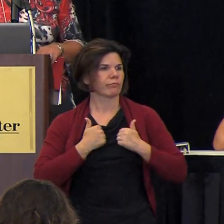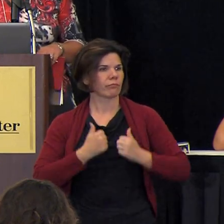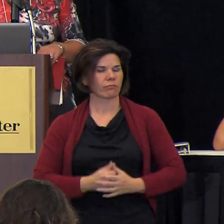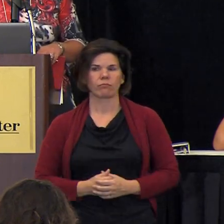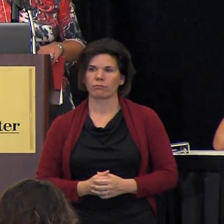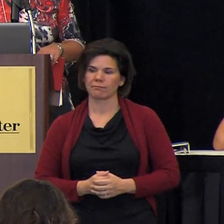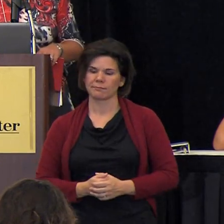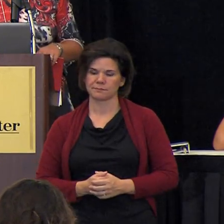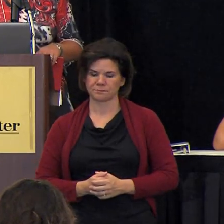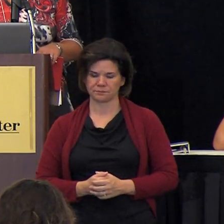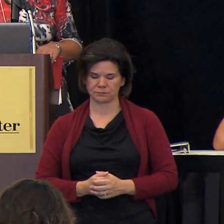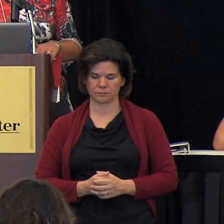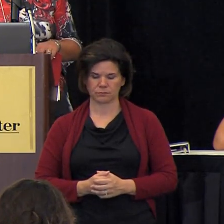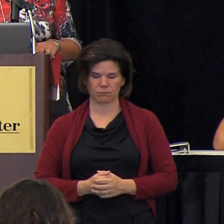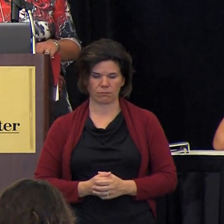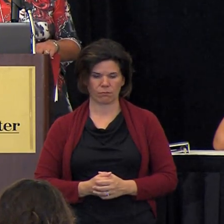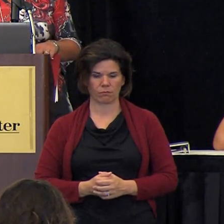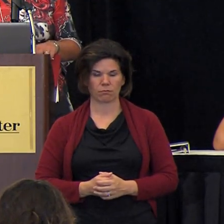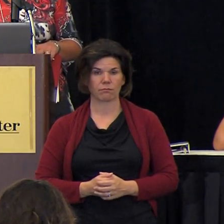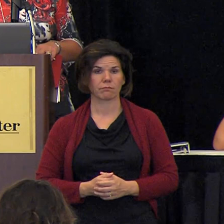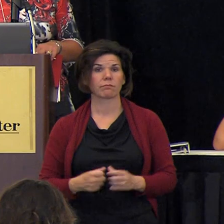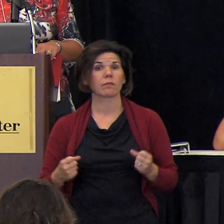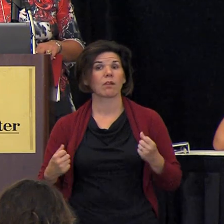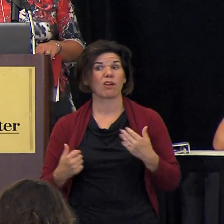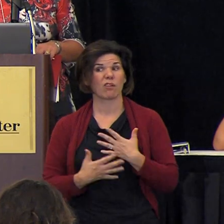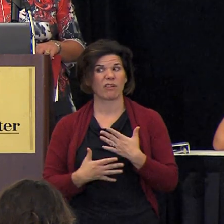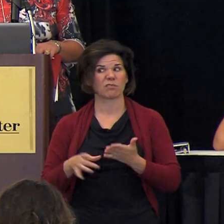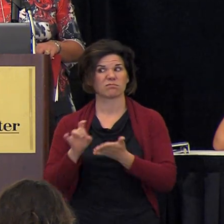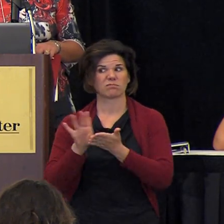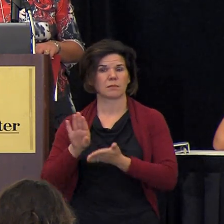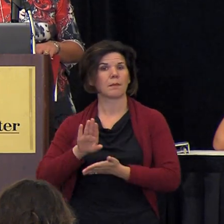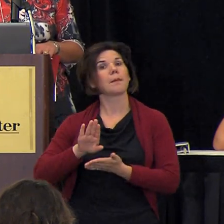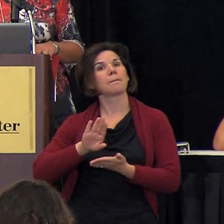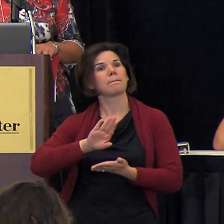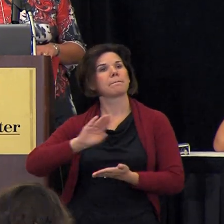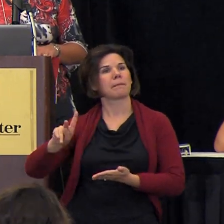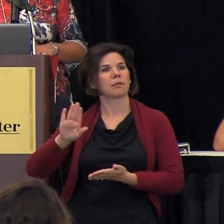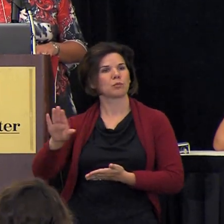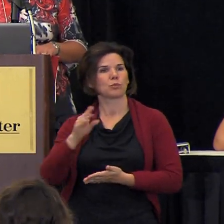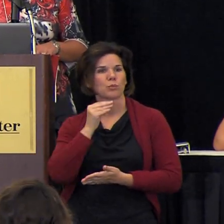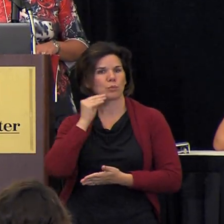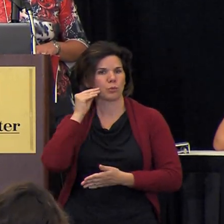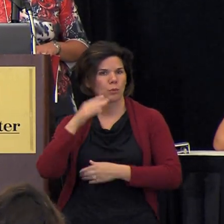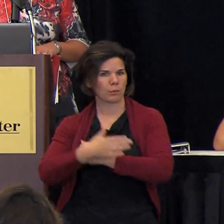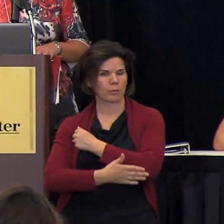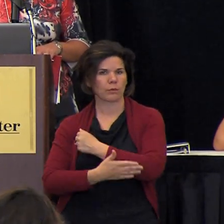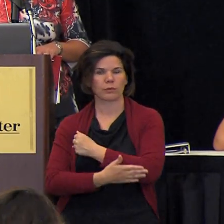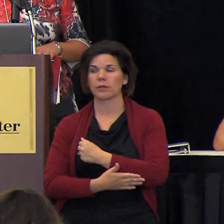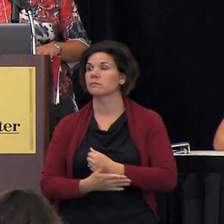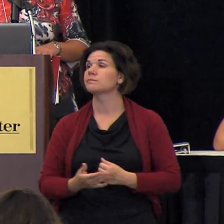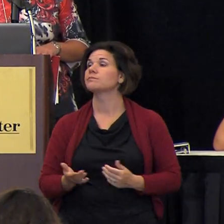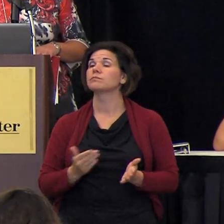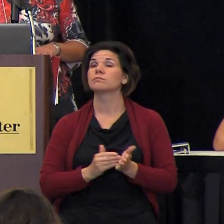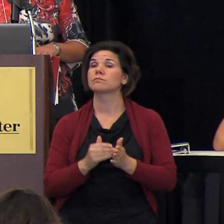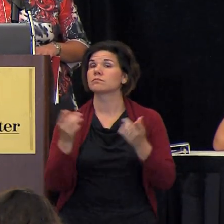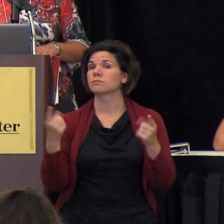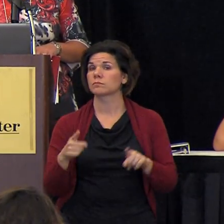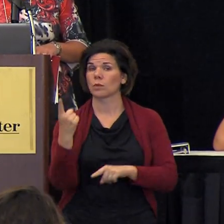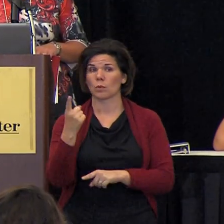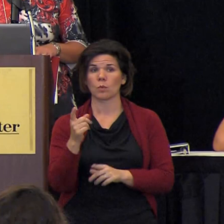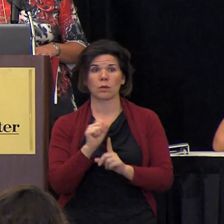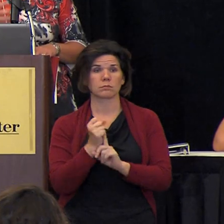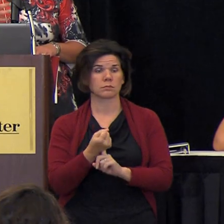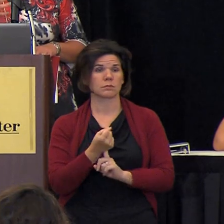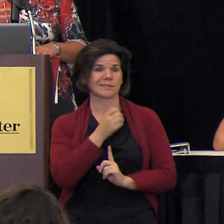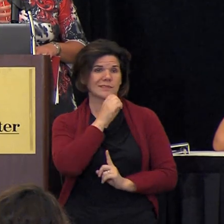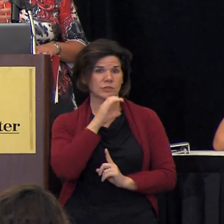they're afraid of getting deported many many times the seniors are i had one situation where a senior